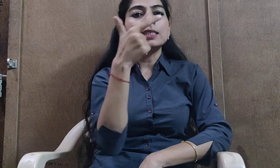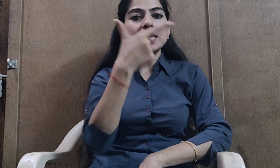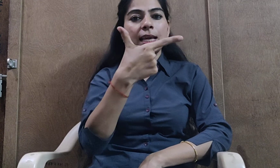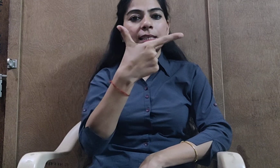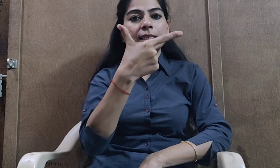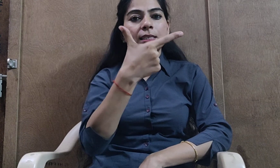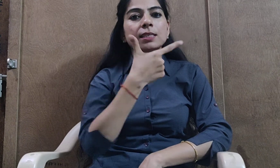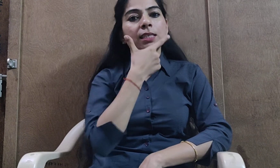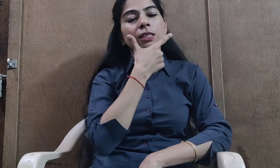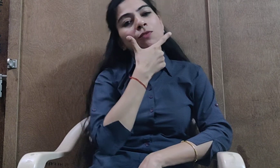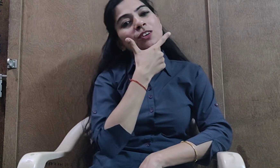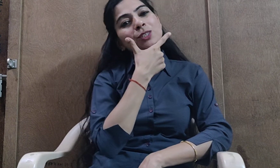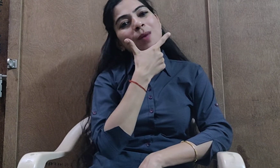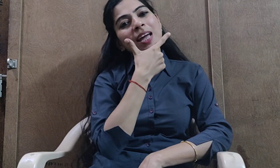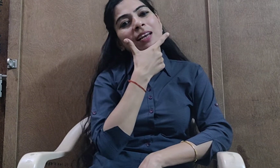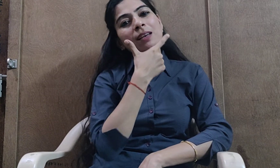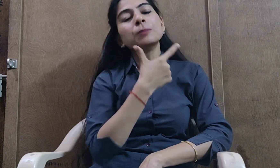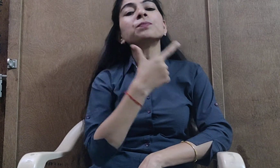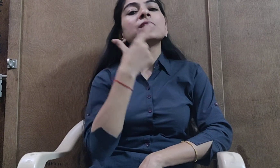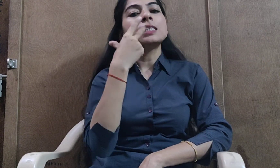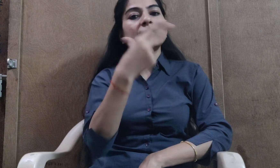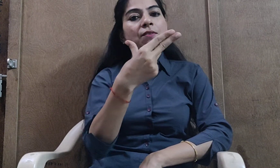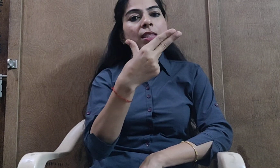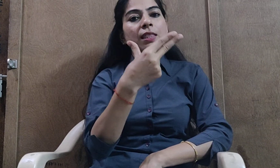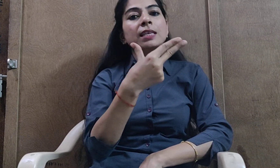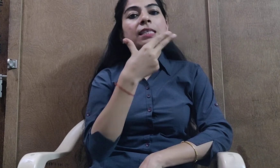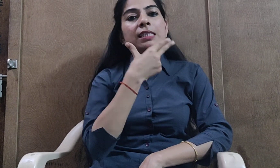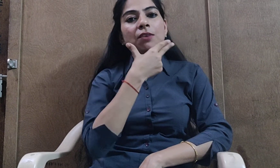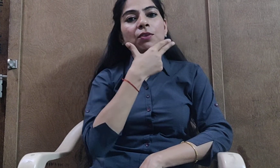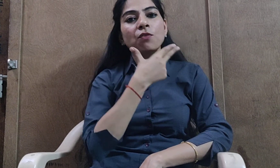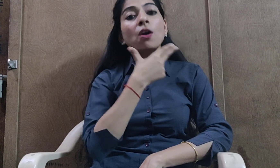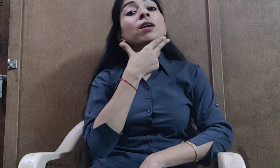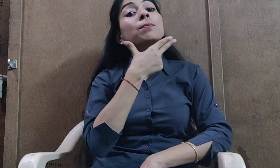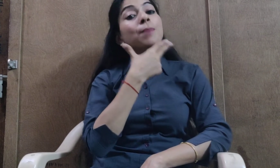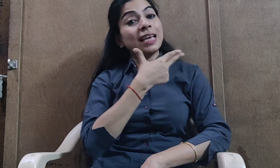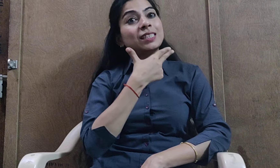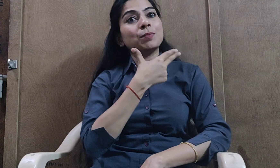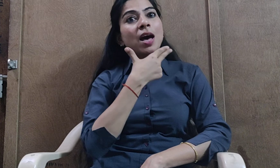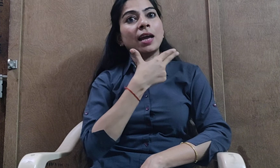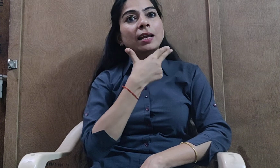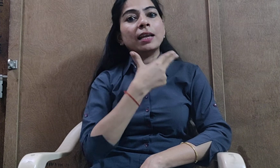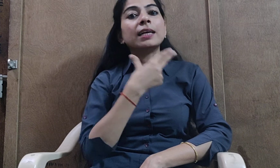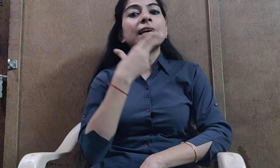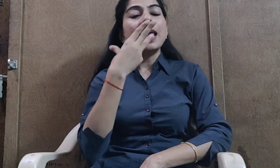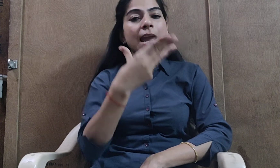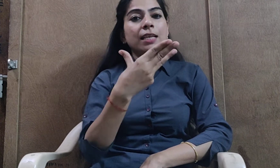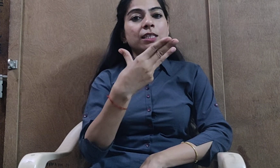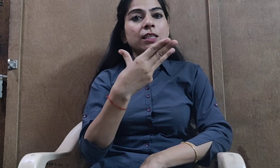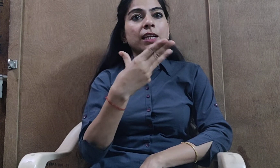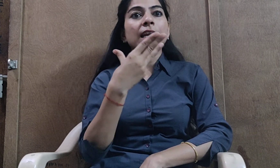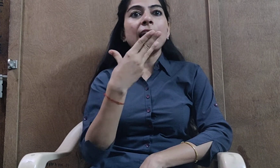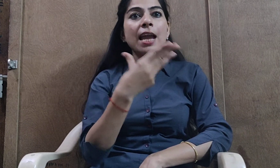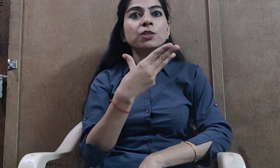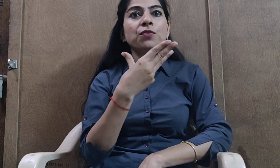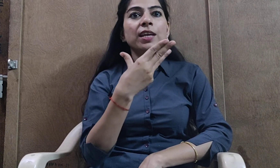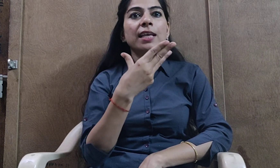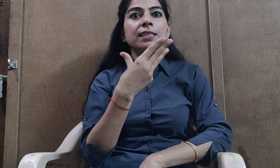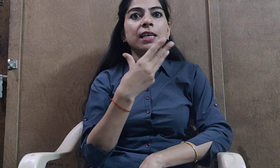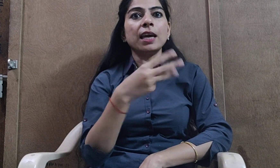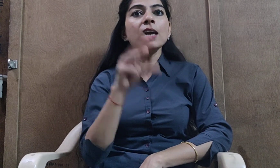6, 6 for smile, 7, 7 for big smile, 8. 8 we can say